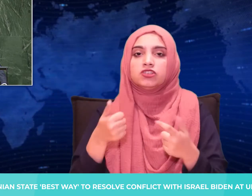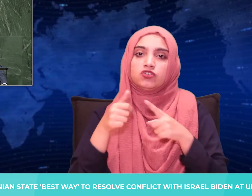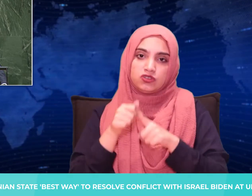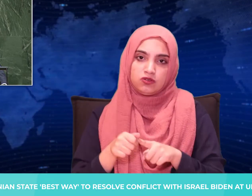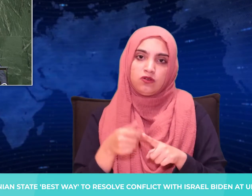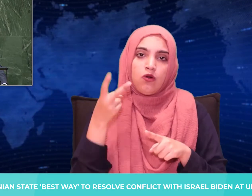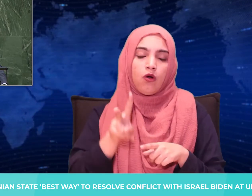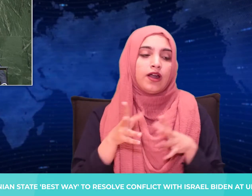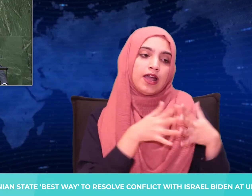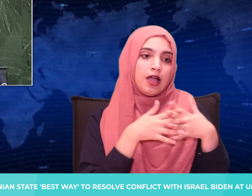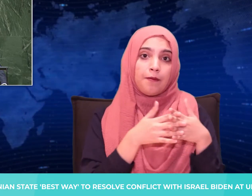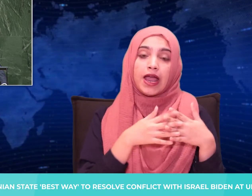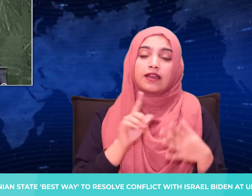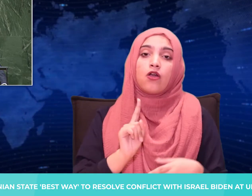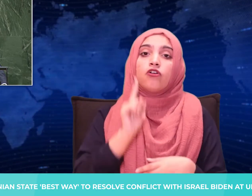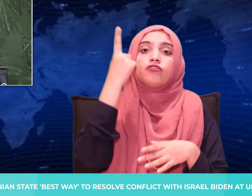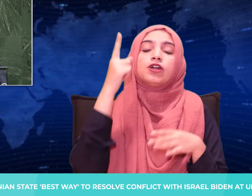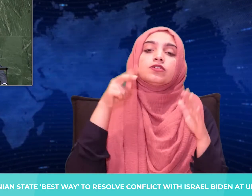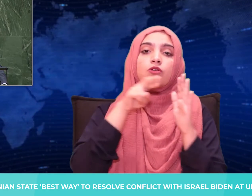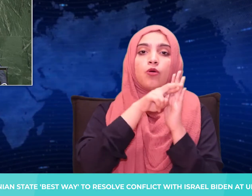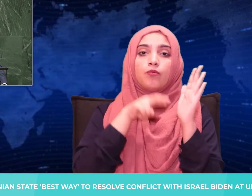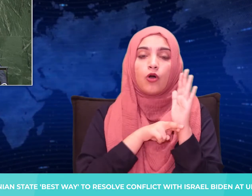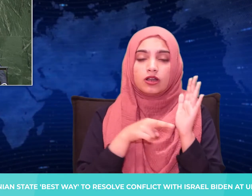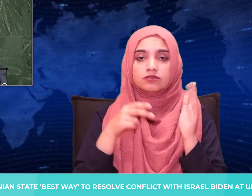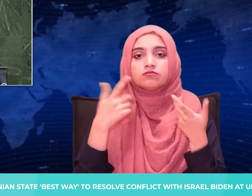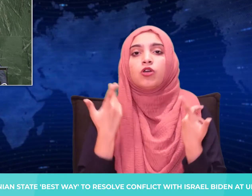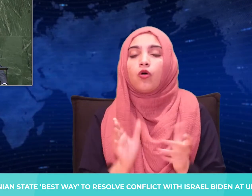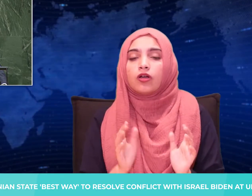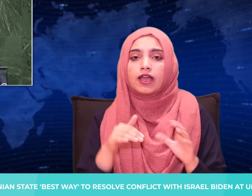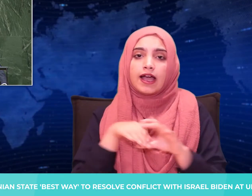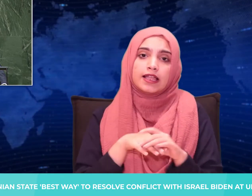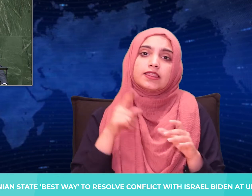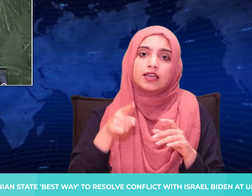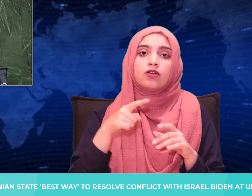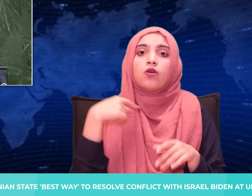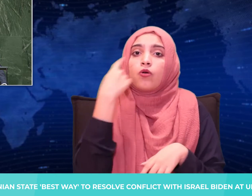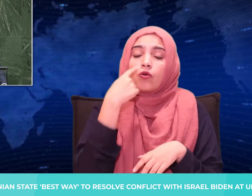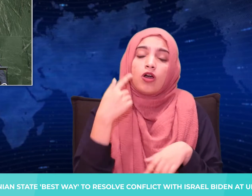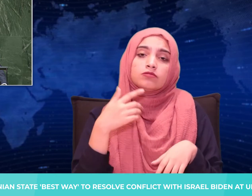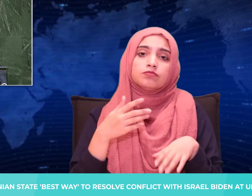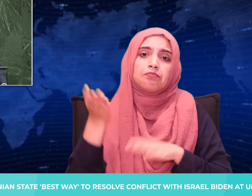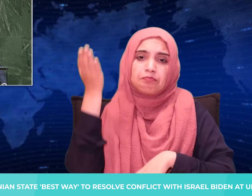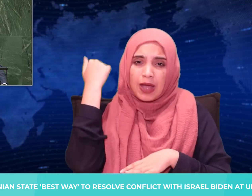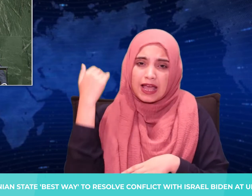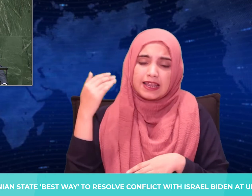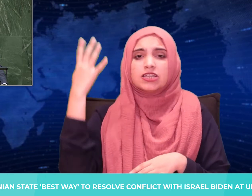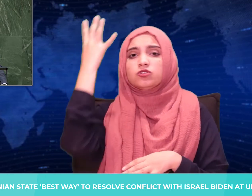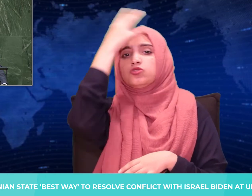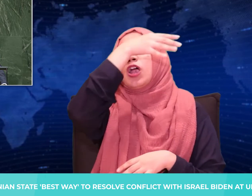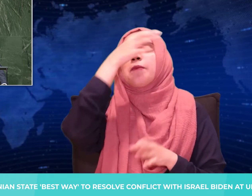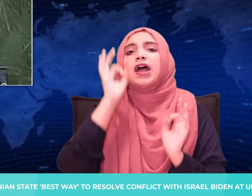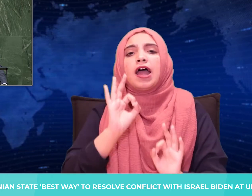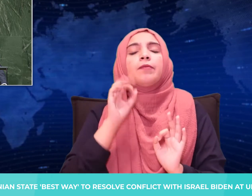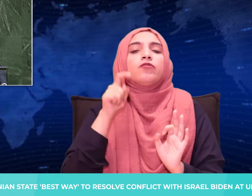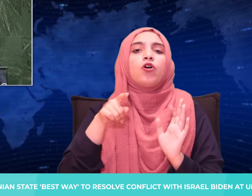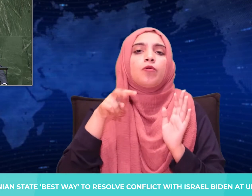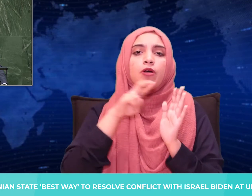ally to its partners around the world after years of America-first policies pursued by his